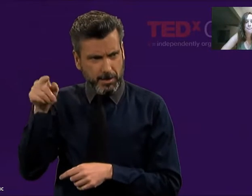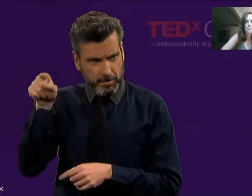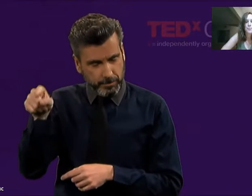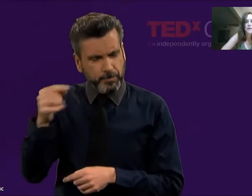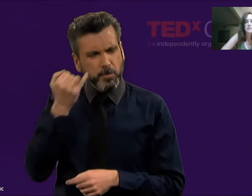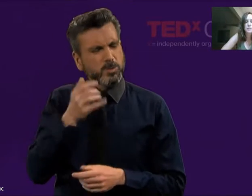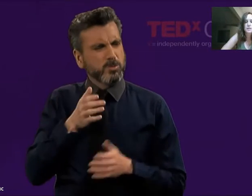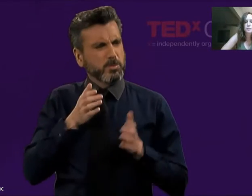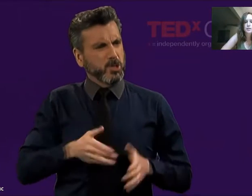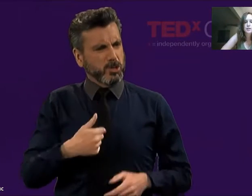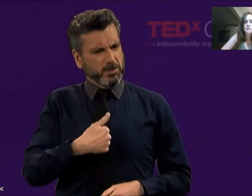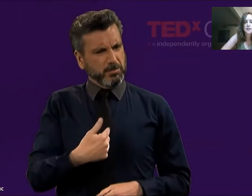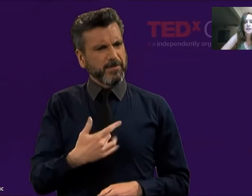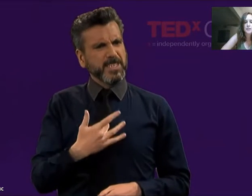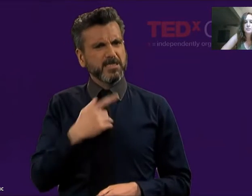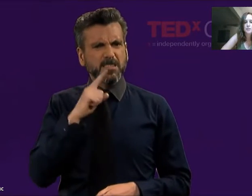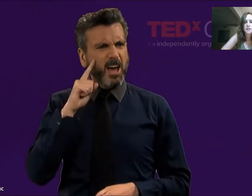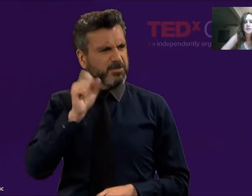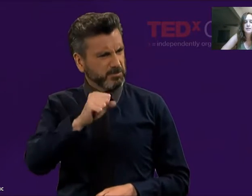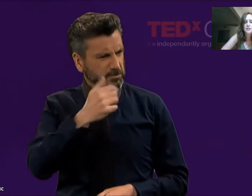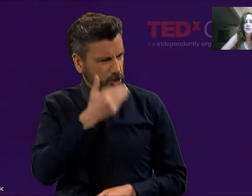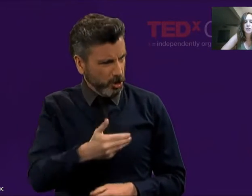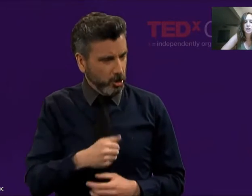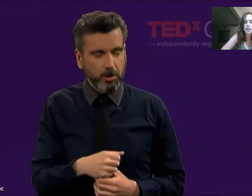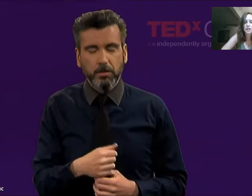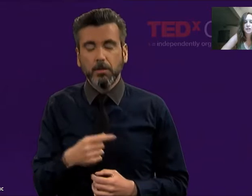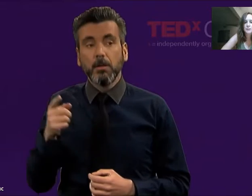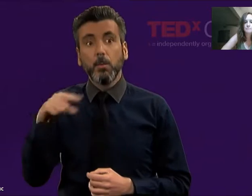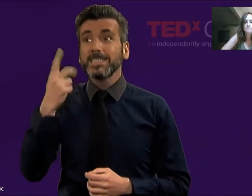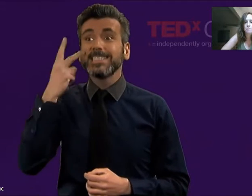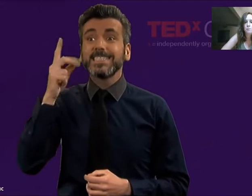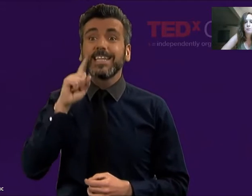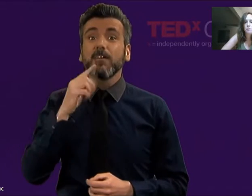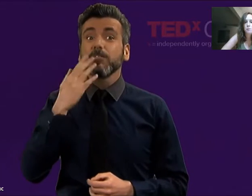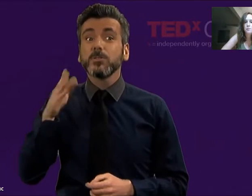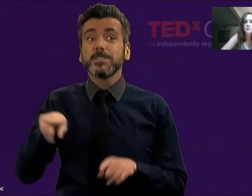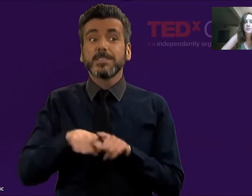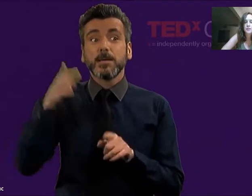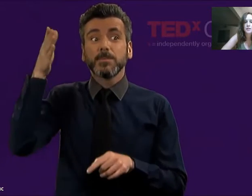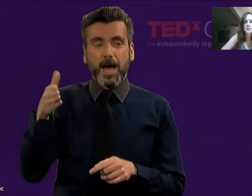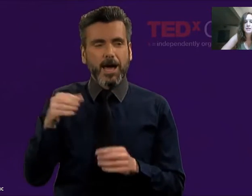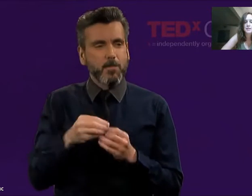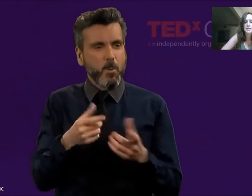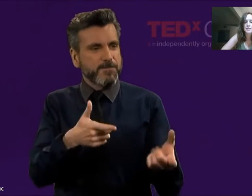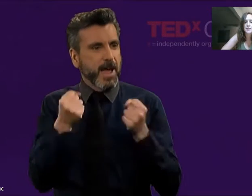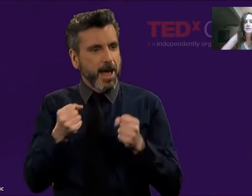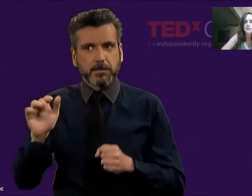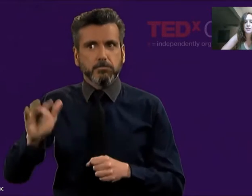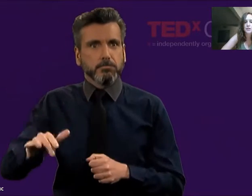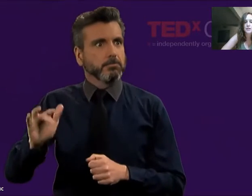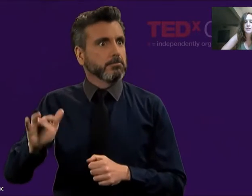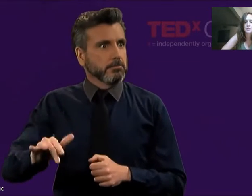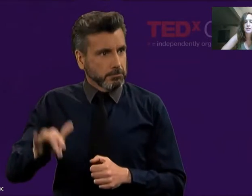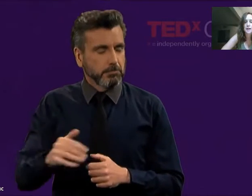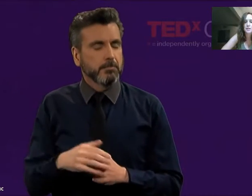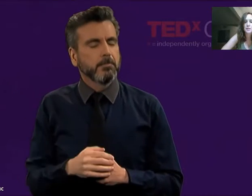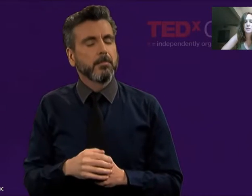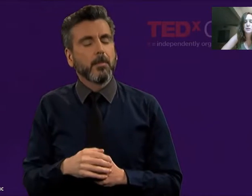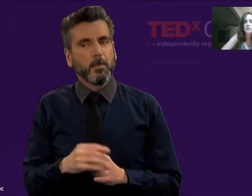If a person believes that being deaf is good, when they see deaf and good on the same side, they respond